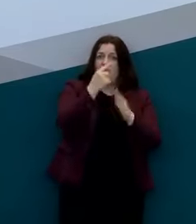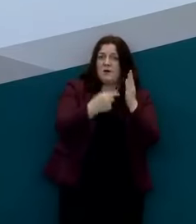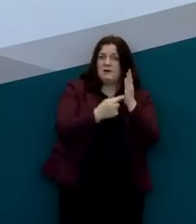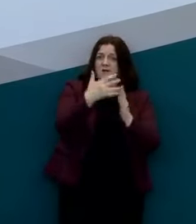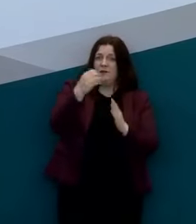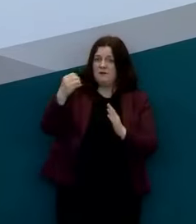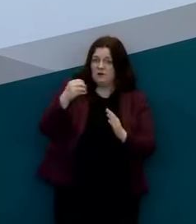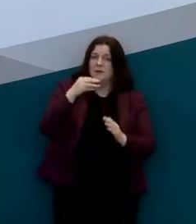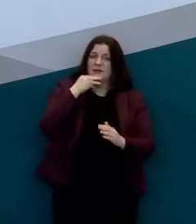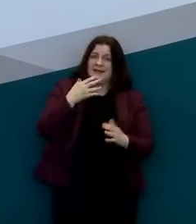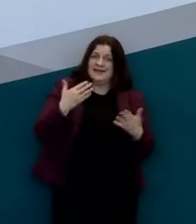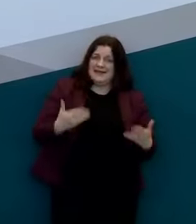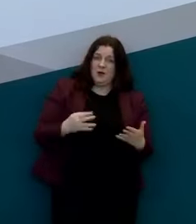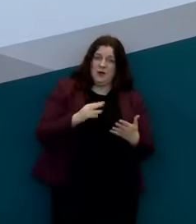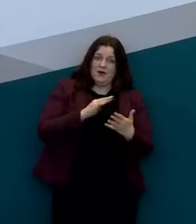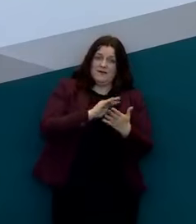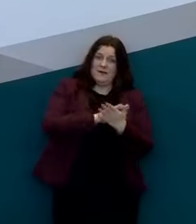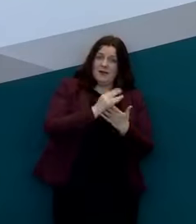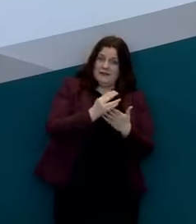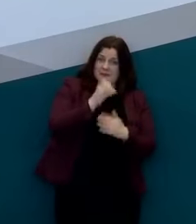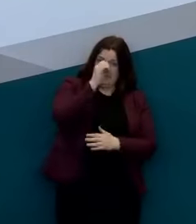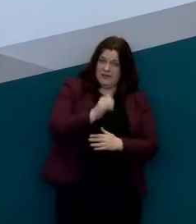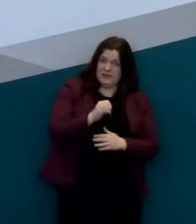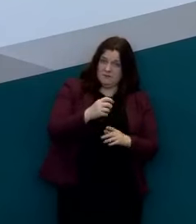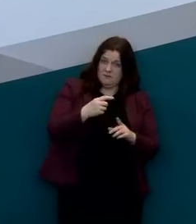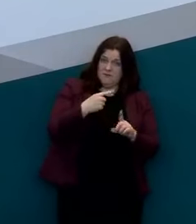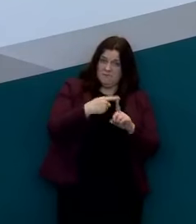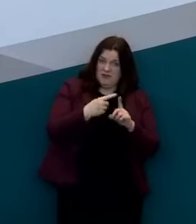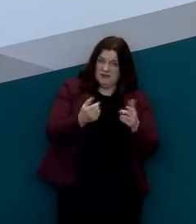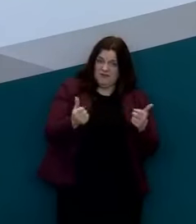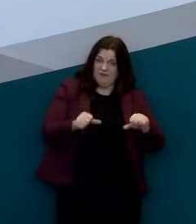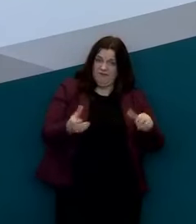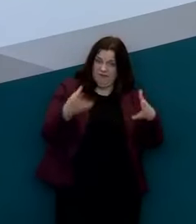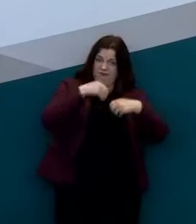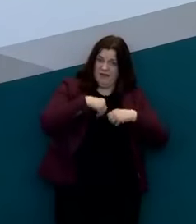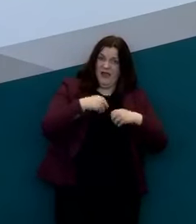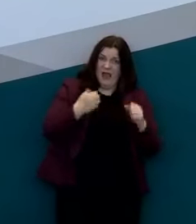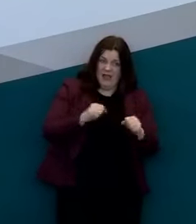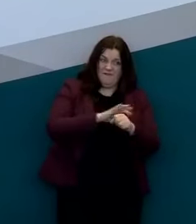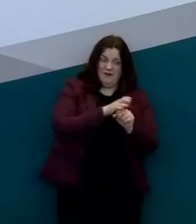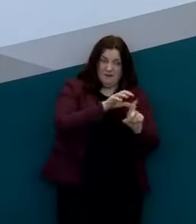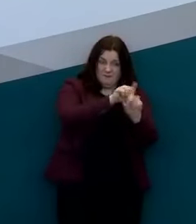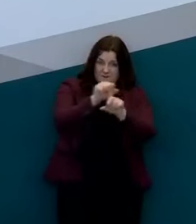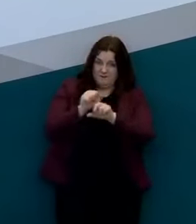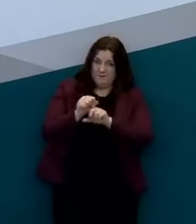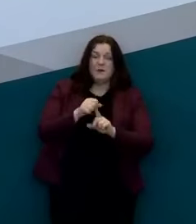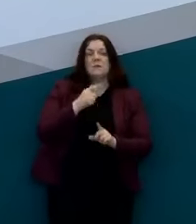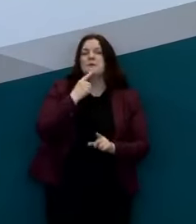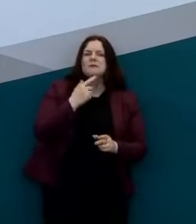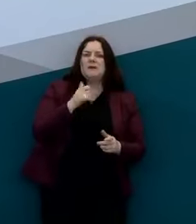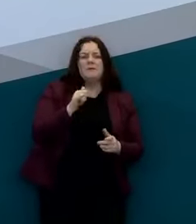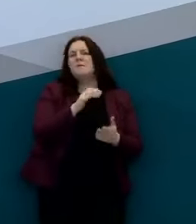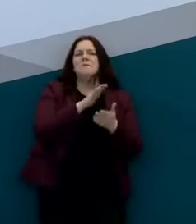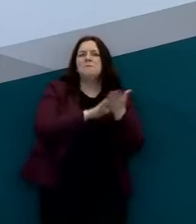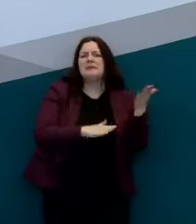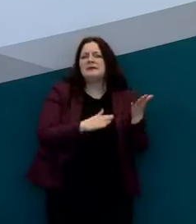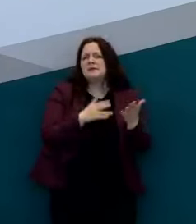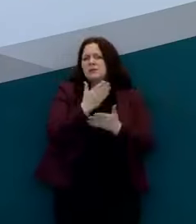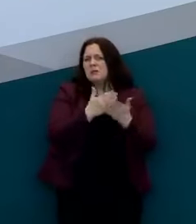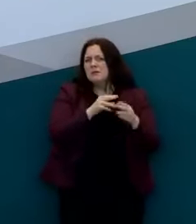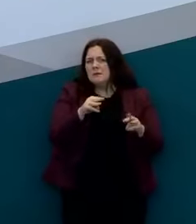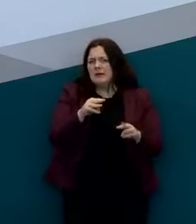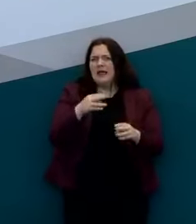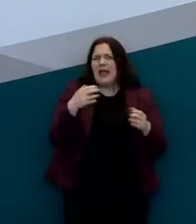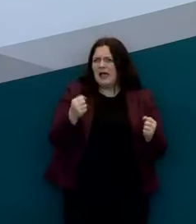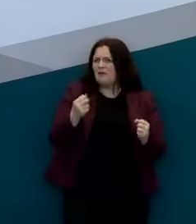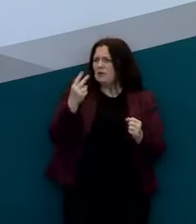positive at the moment is it fair to say then based on those figures that we might be missing in excess of 2 000 positive